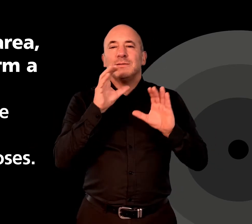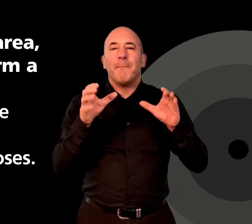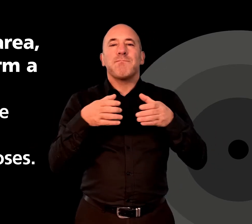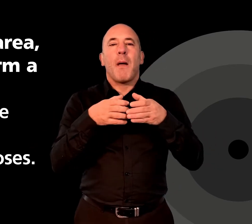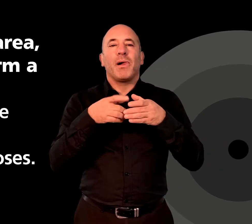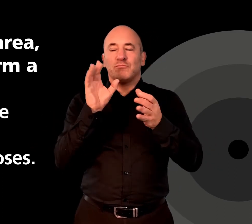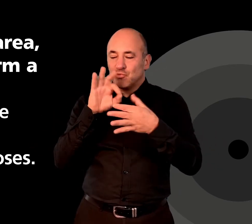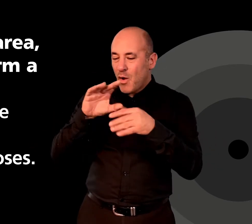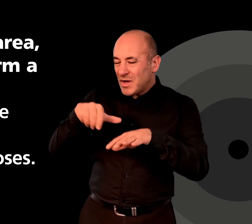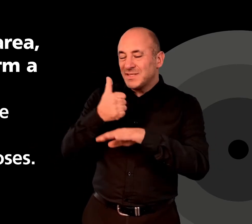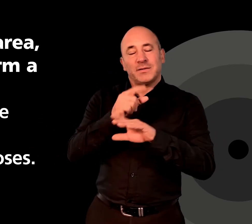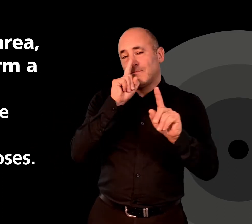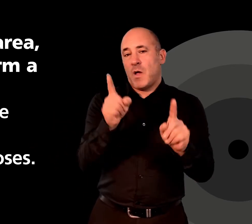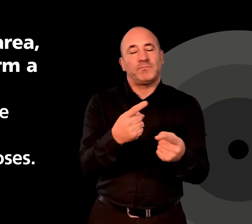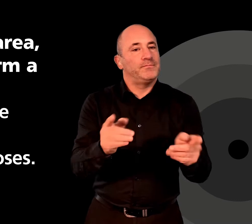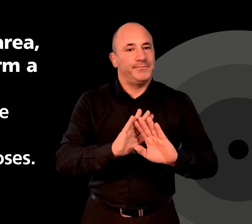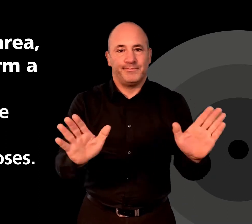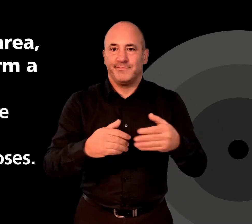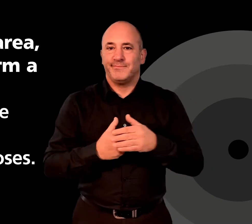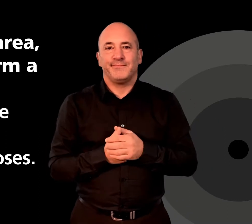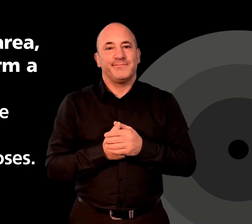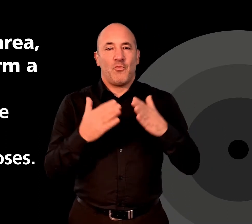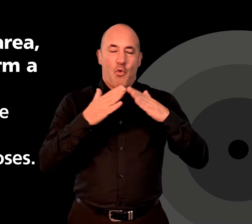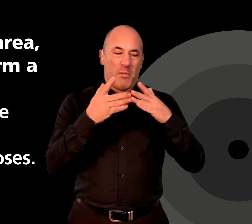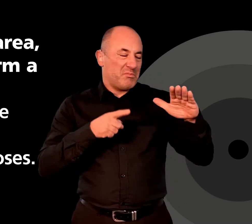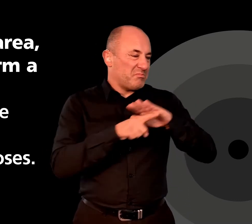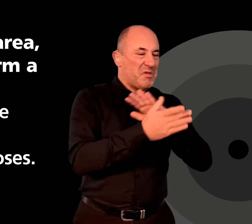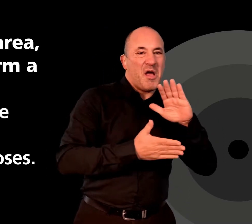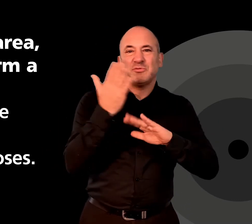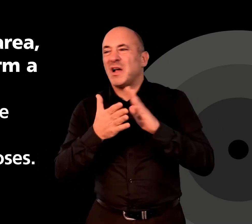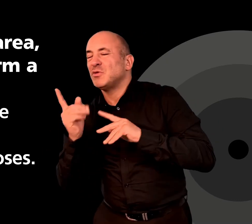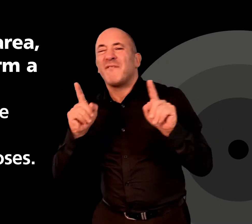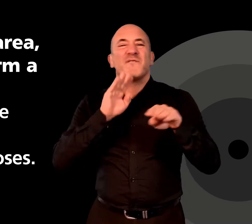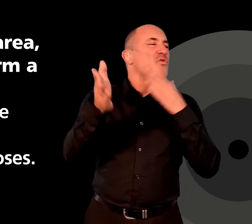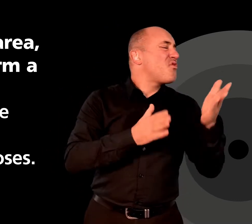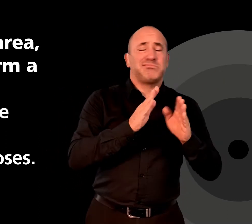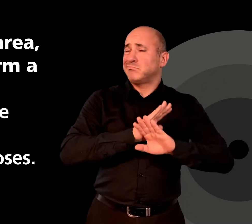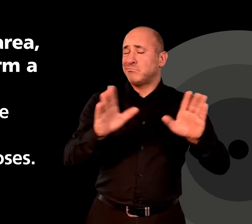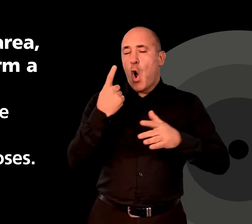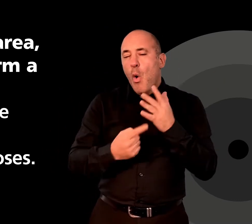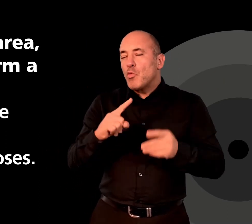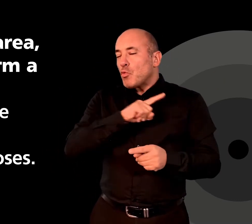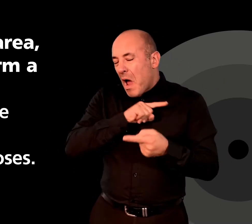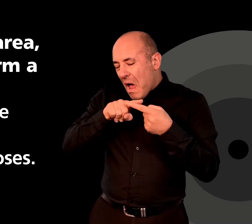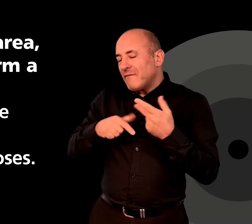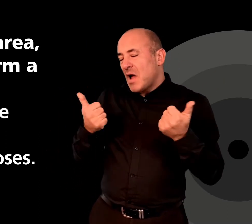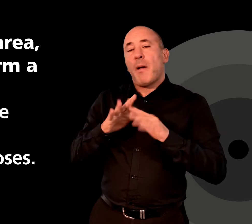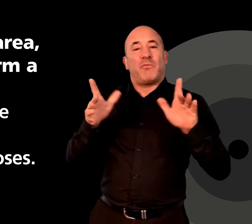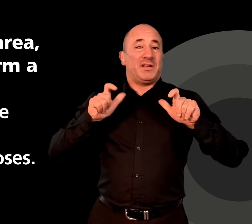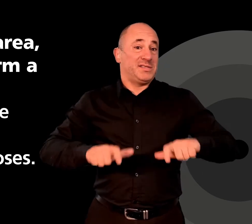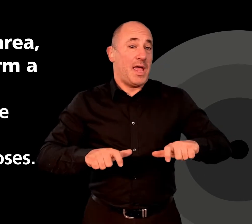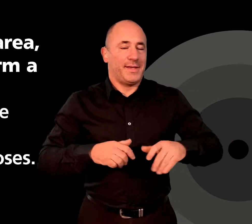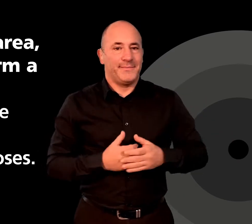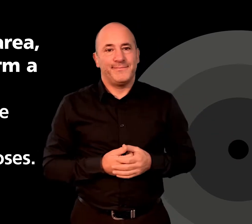join or form a Christmas bubble. You must not leave or be outside of your home except for specific purposes.